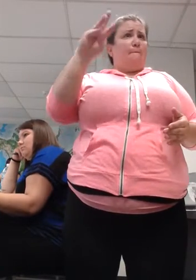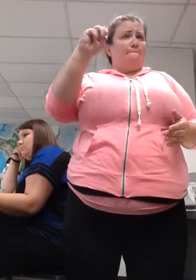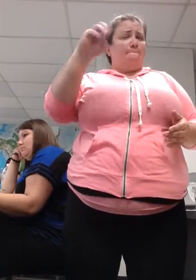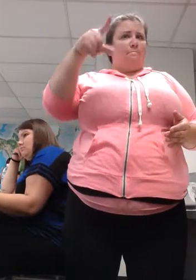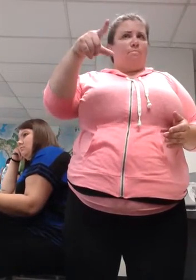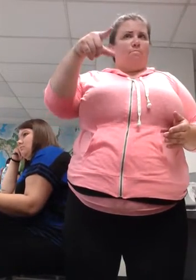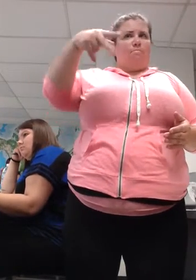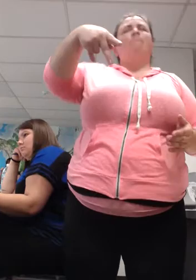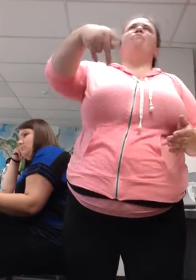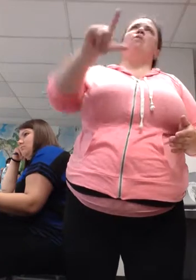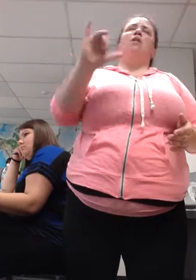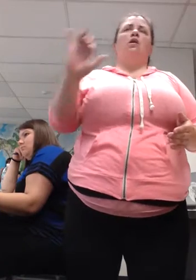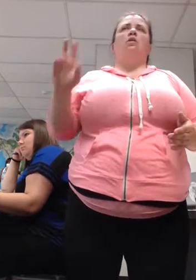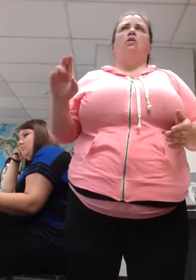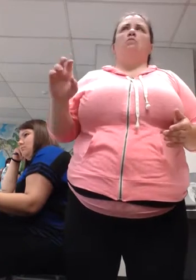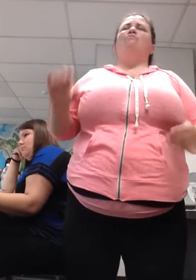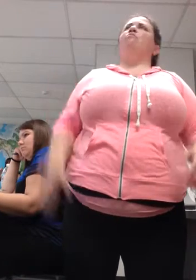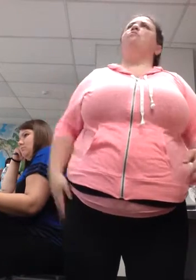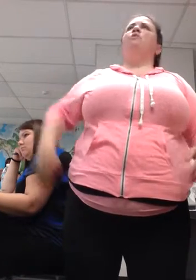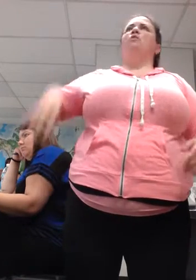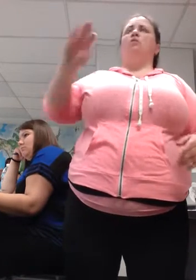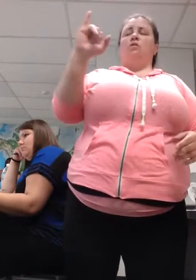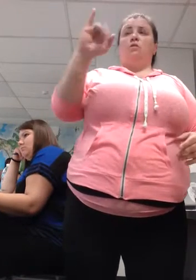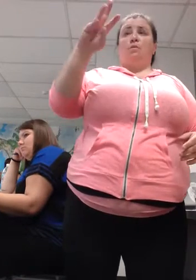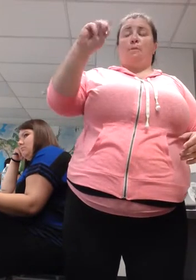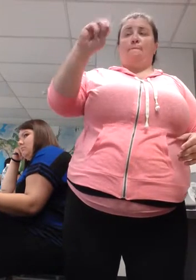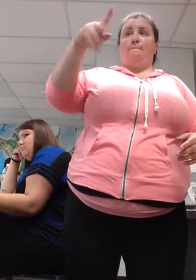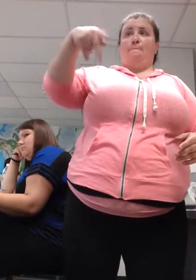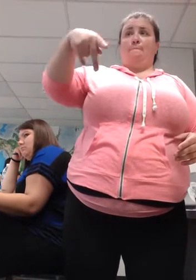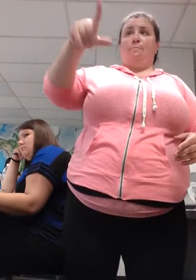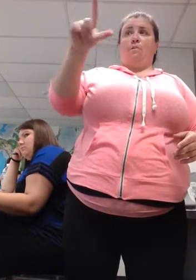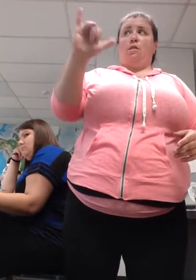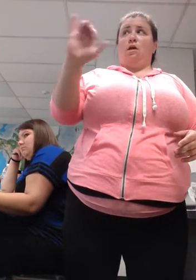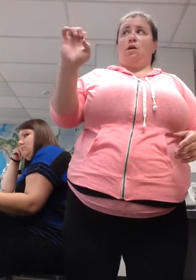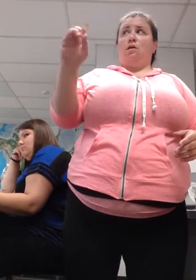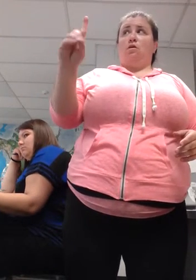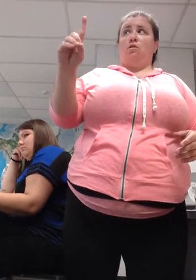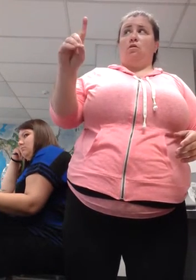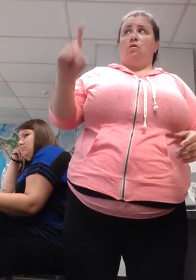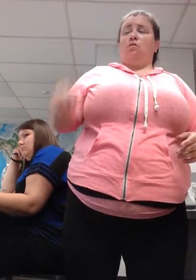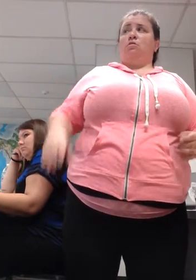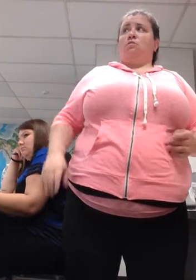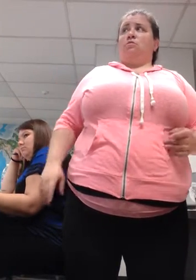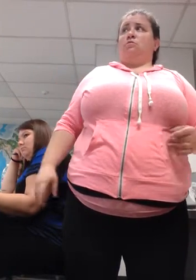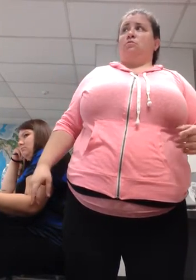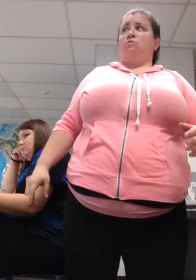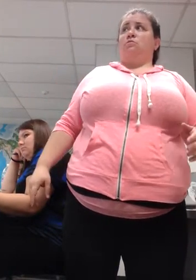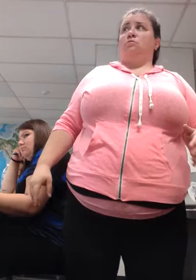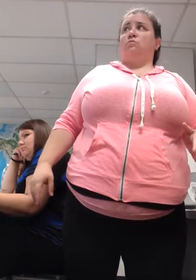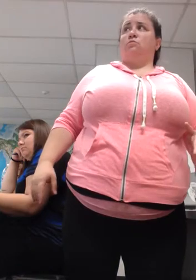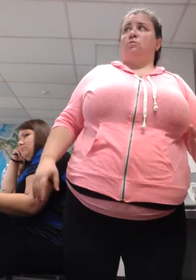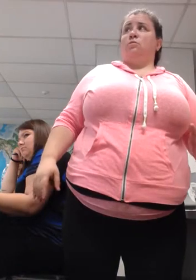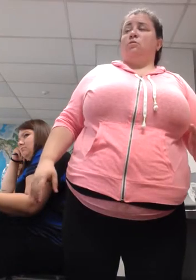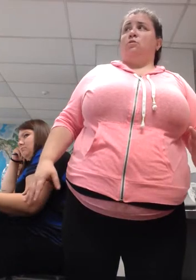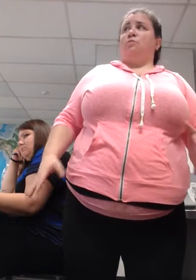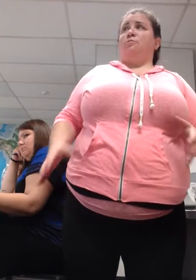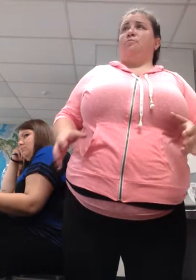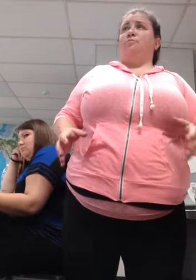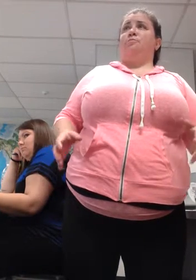and we need to add that to our interpretation. Does that make sense? And that builds the whole story. So it's easier for our